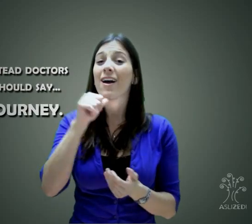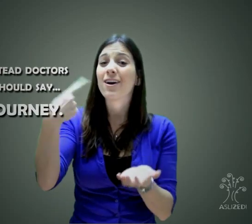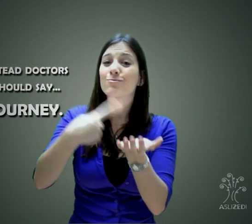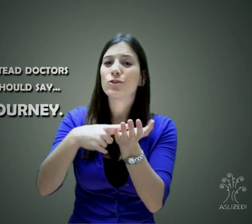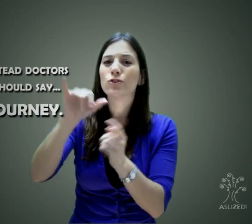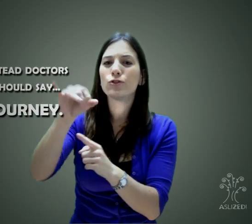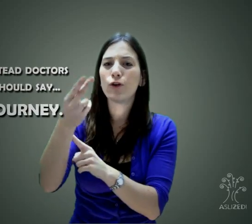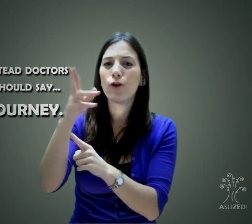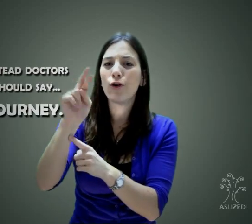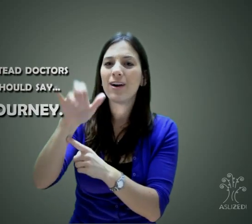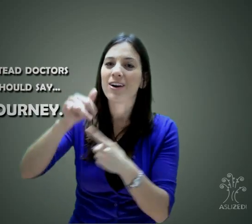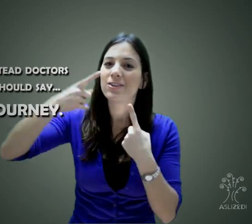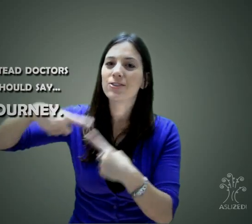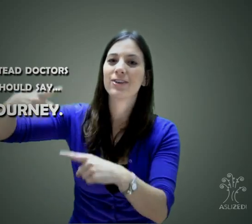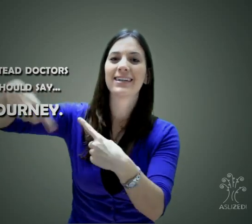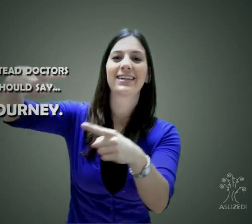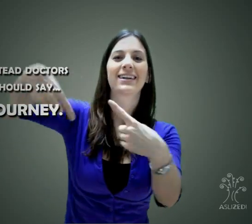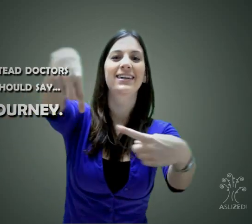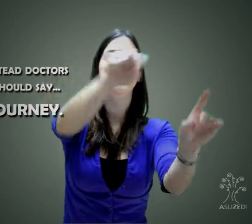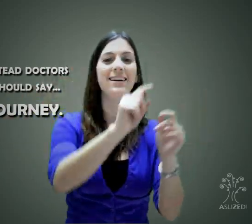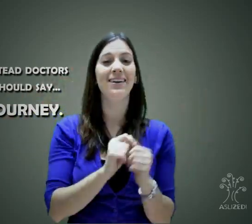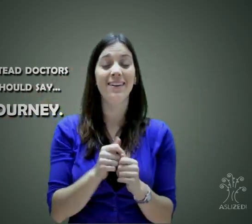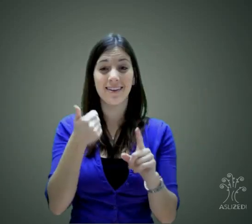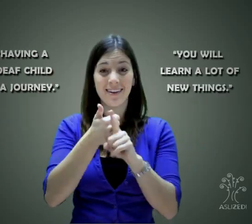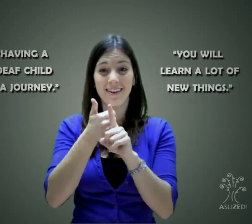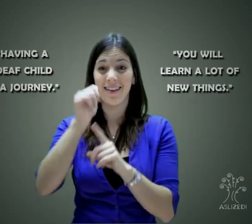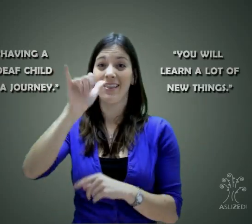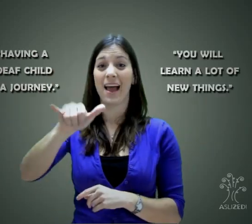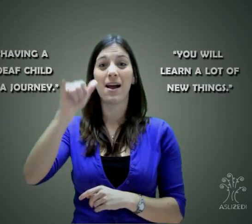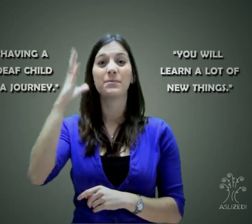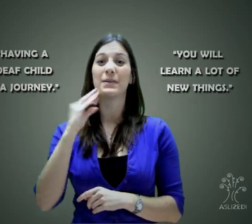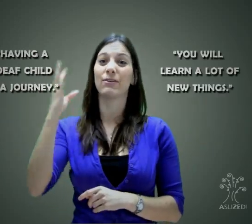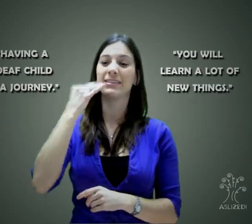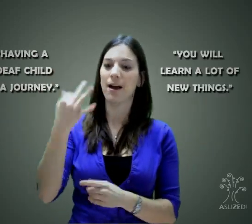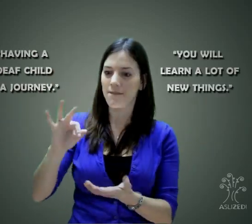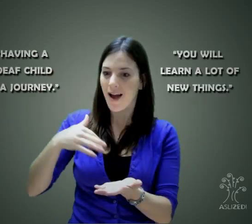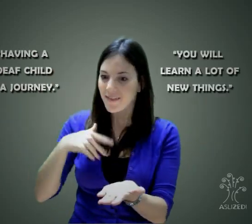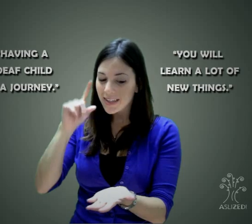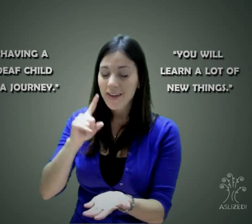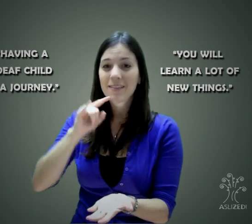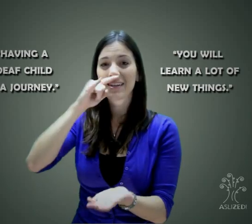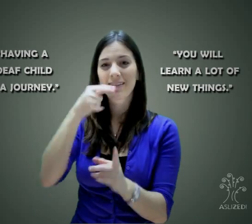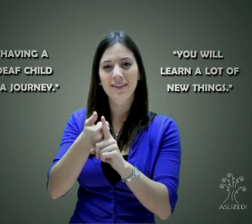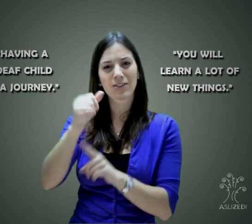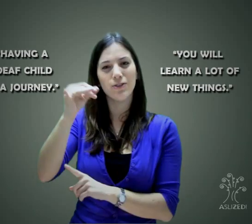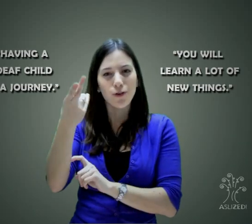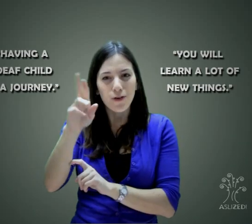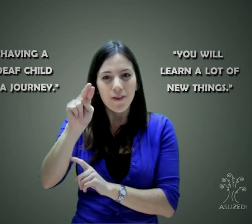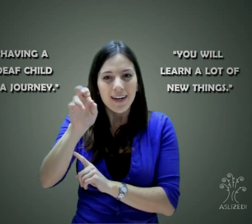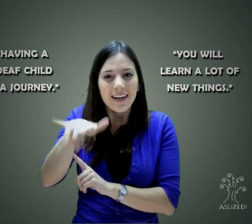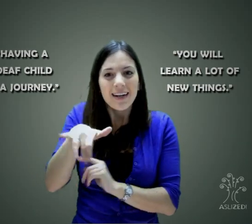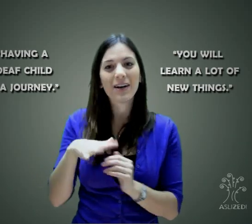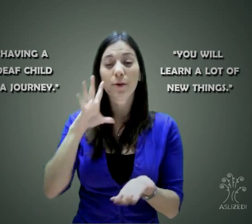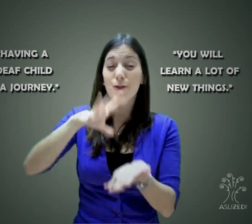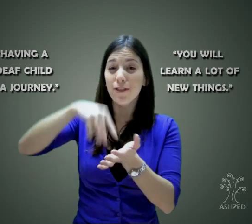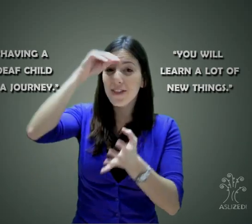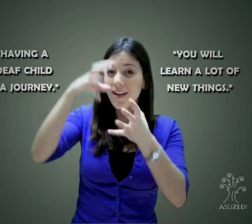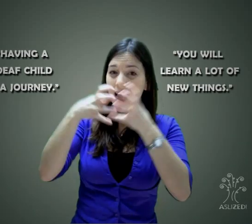use the term journey? They can say having a deaf child is a journey in life, and you'll learn a lot of new things on this journey, thereby helping the parents view the